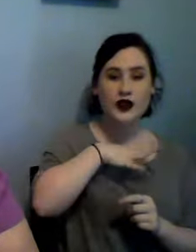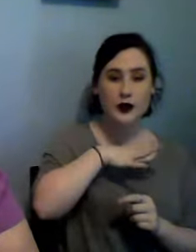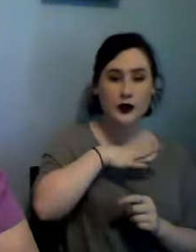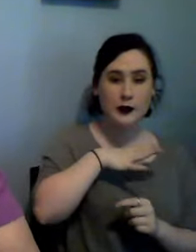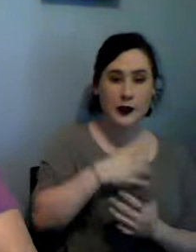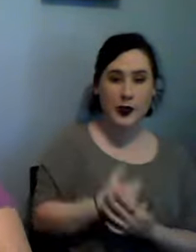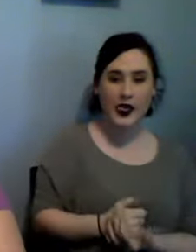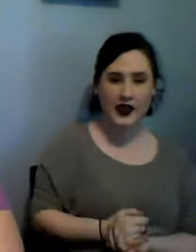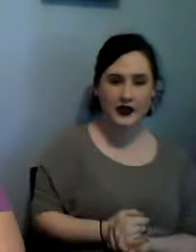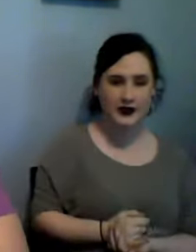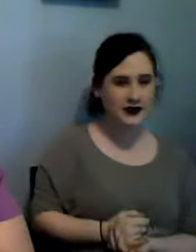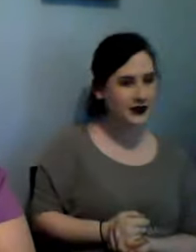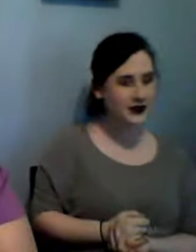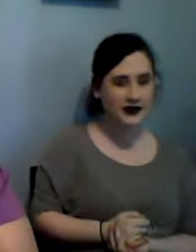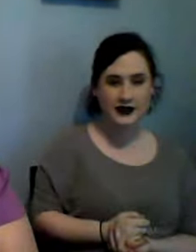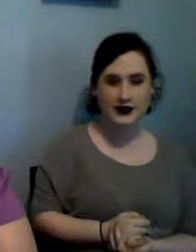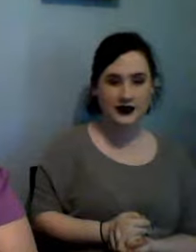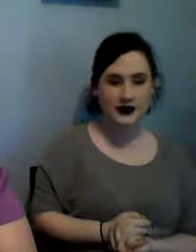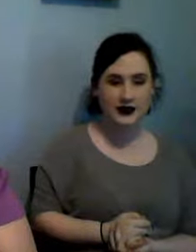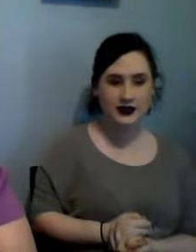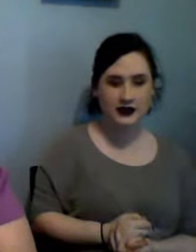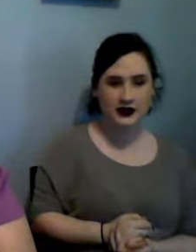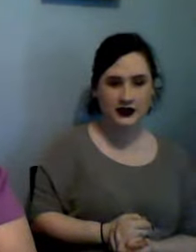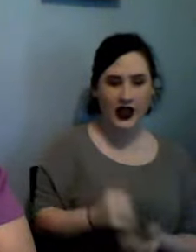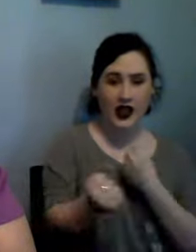love this one and it's a sampler